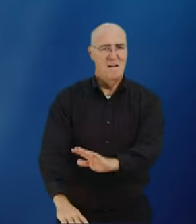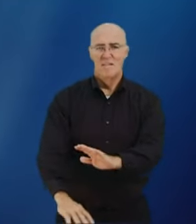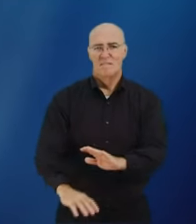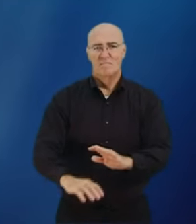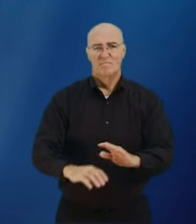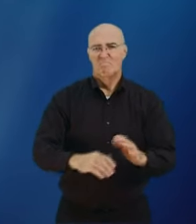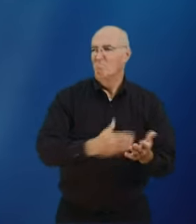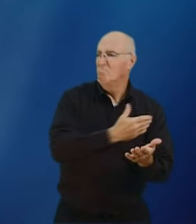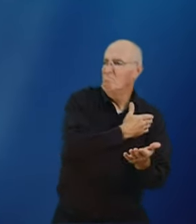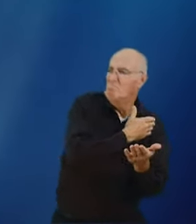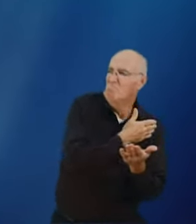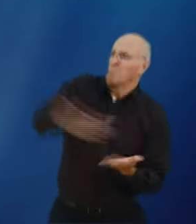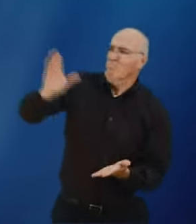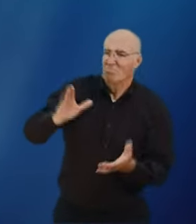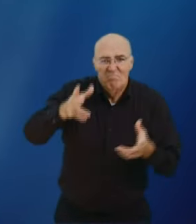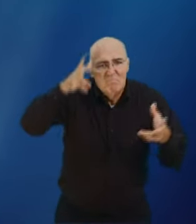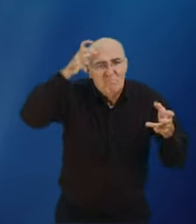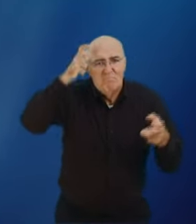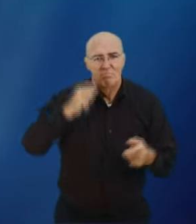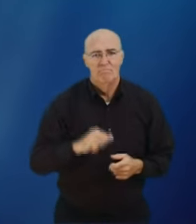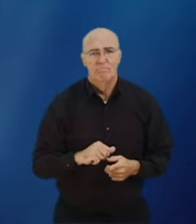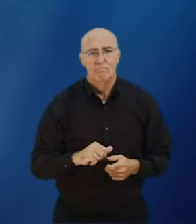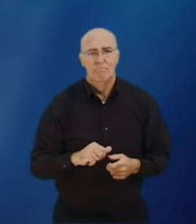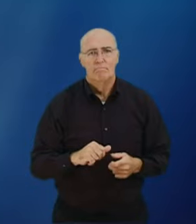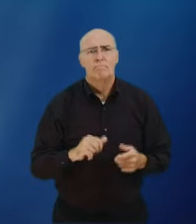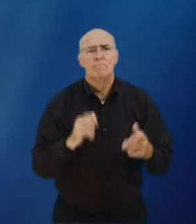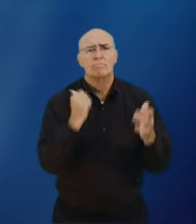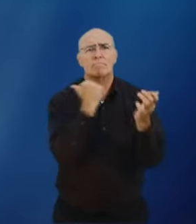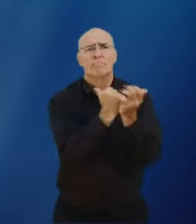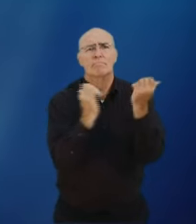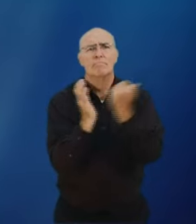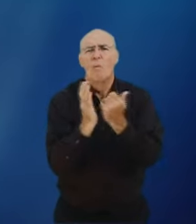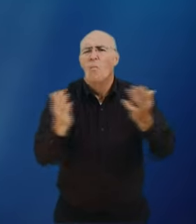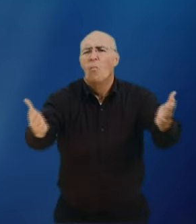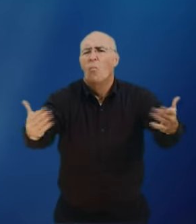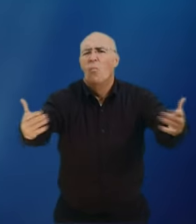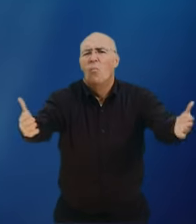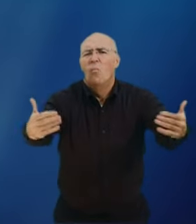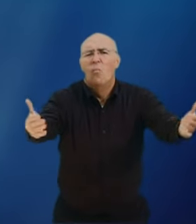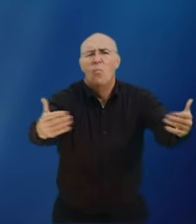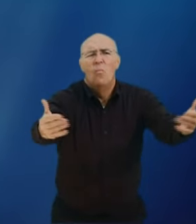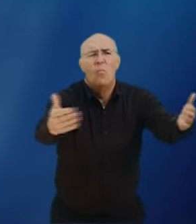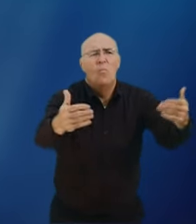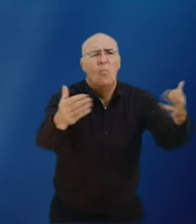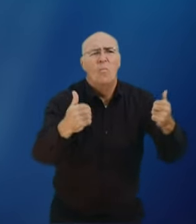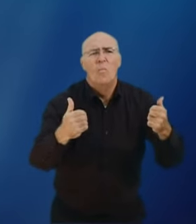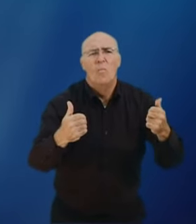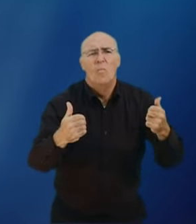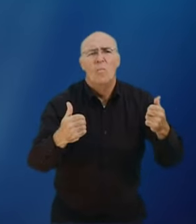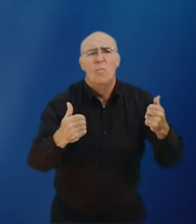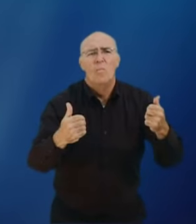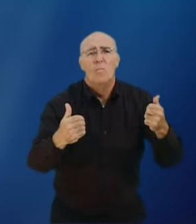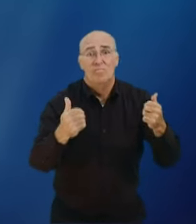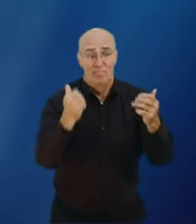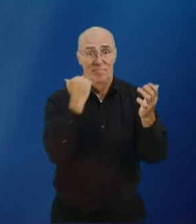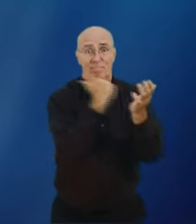Jesus took away sins he defeated the devil and Jesus now invites